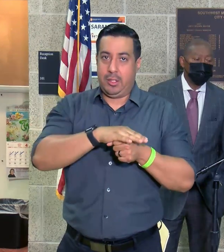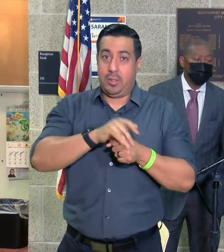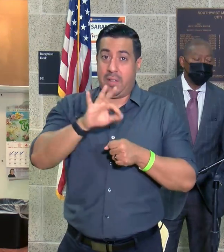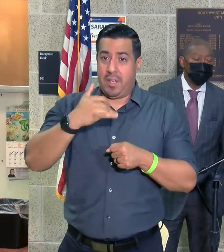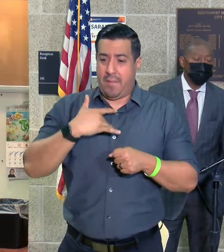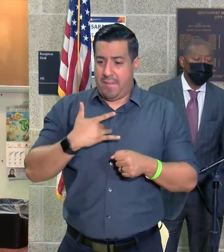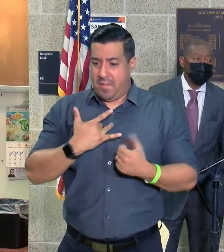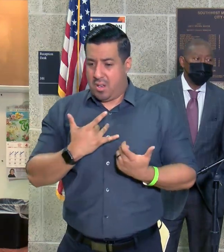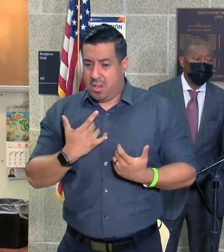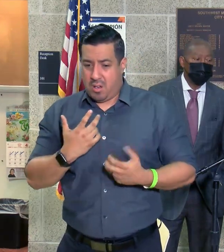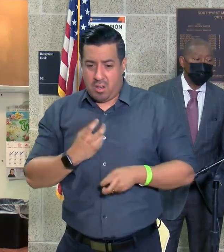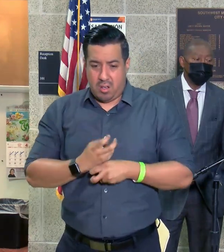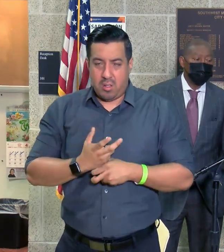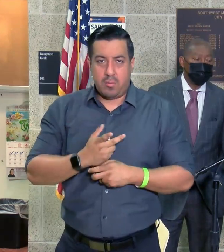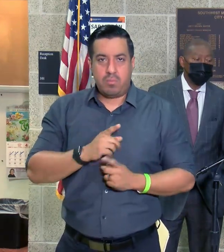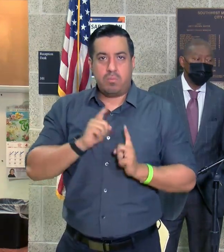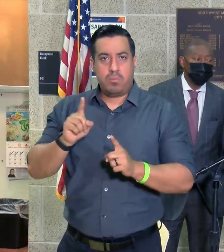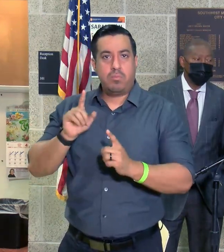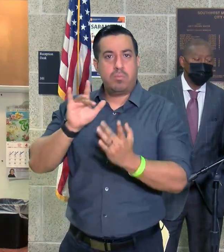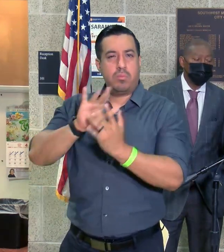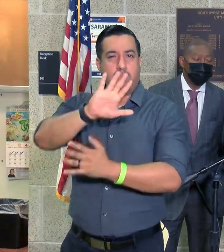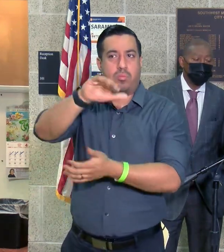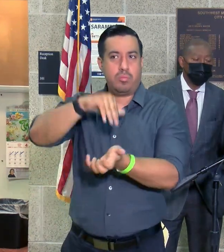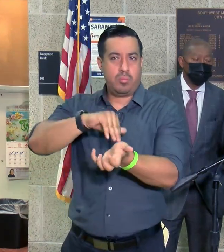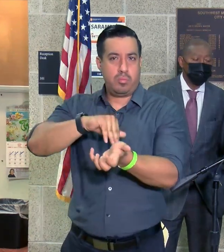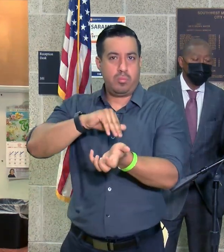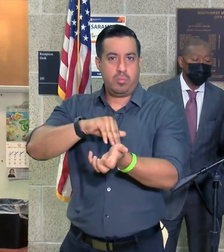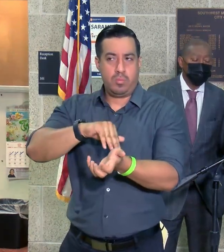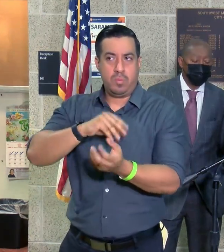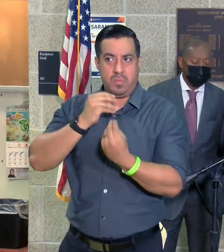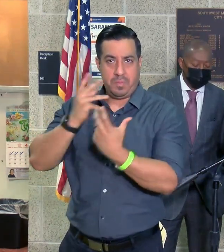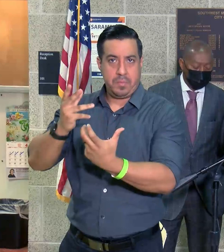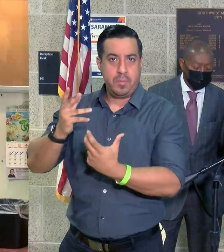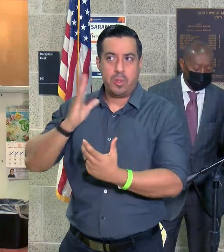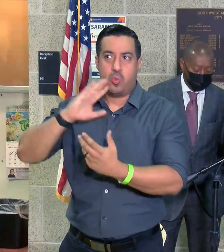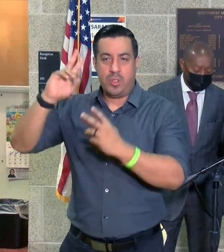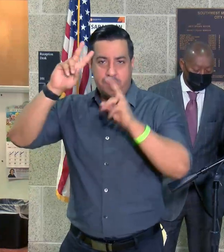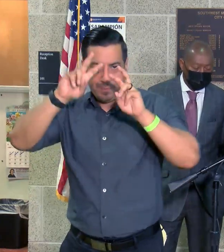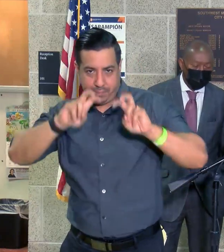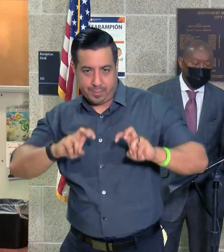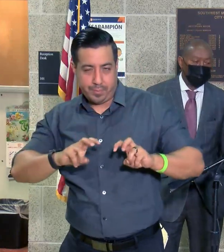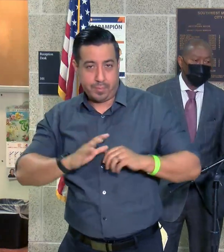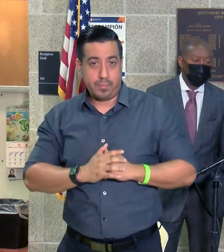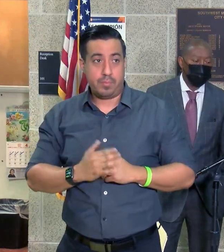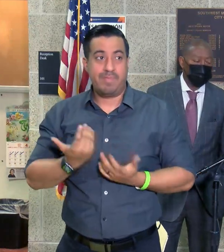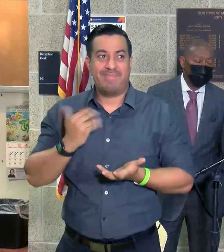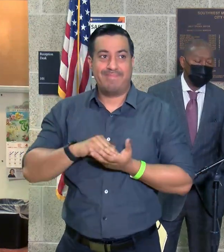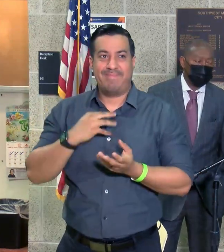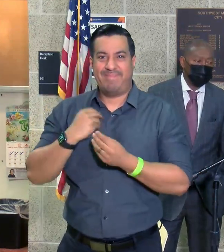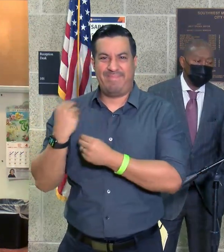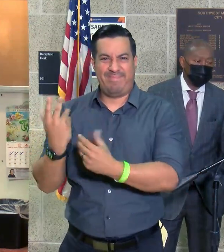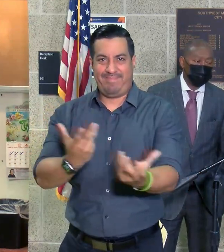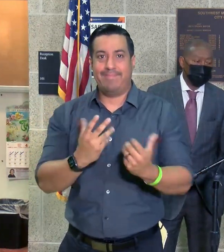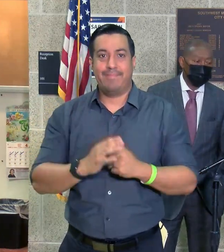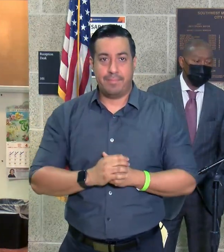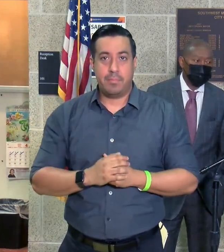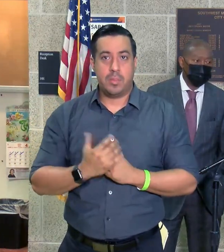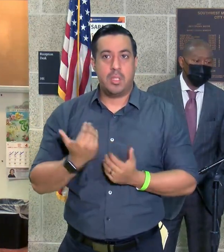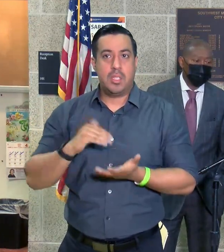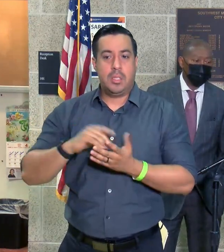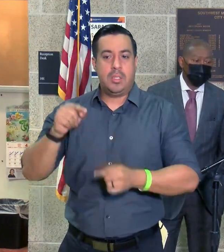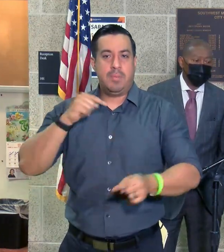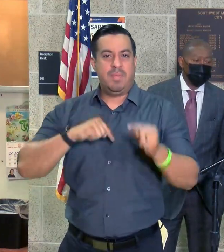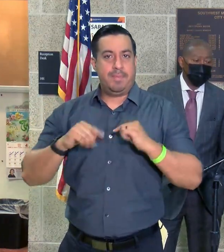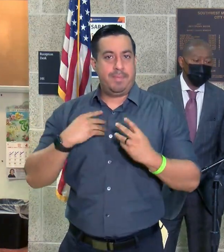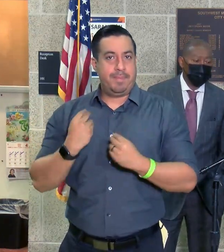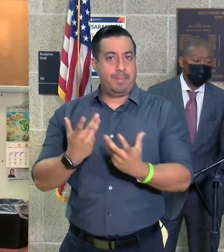should reach out to your primary care provider and be evaluated. Again, I want to sort of bring it back to where I